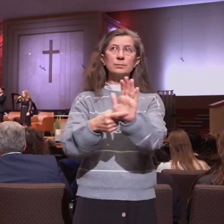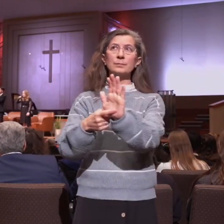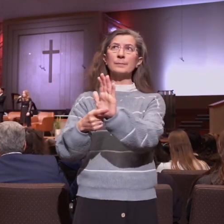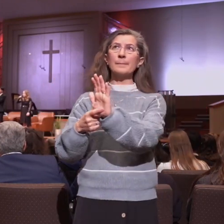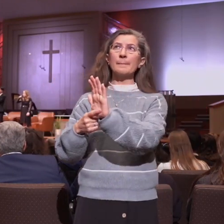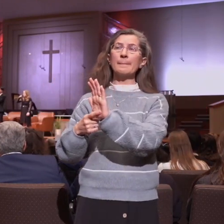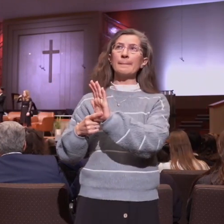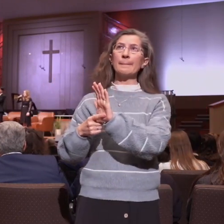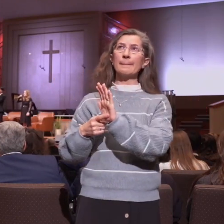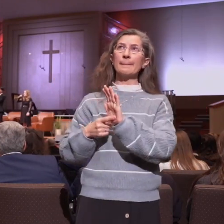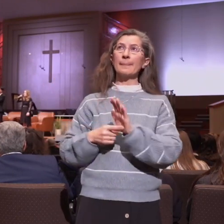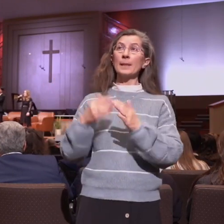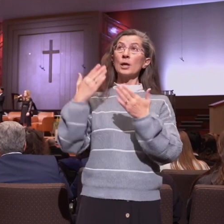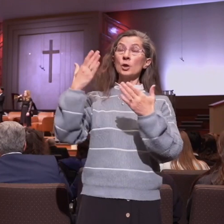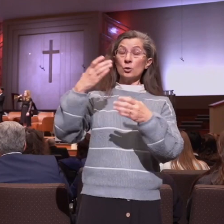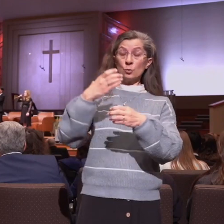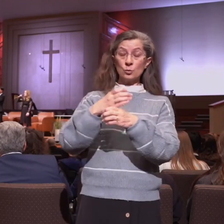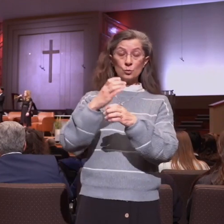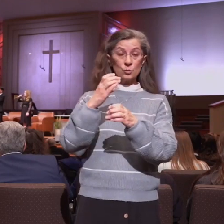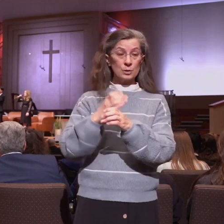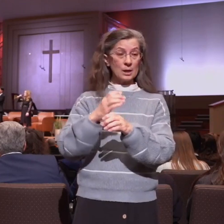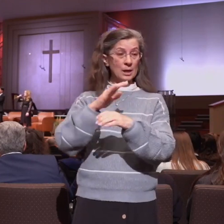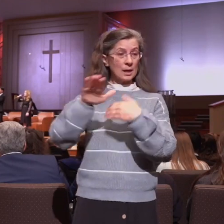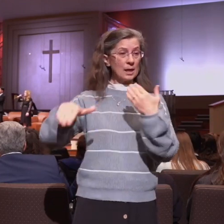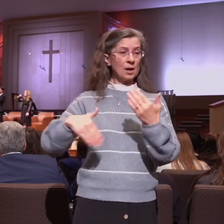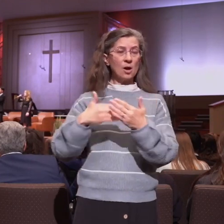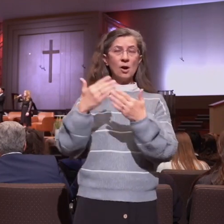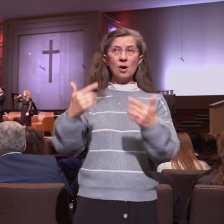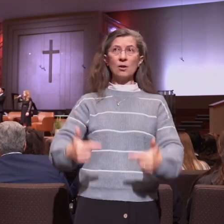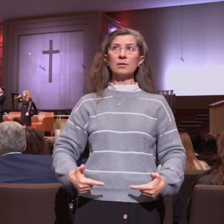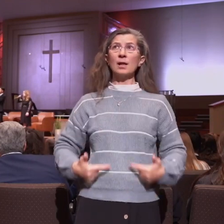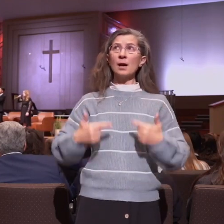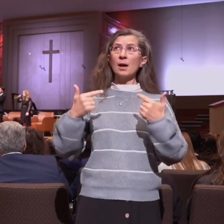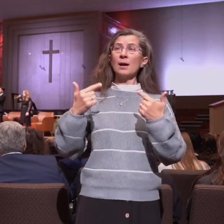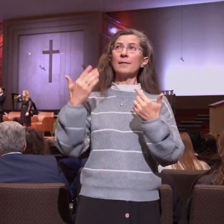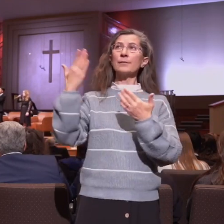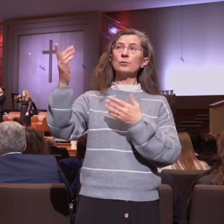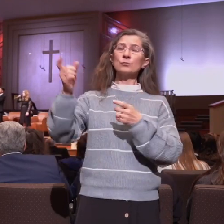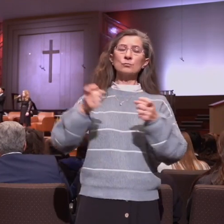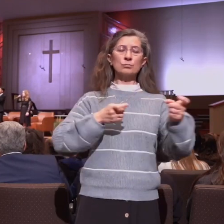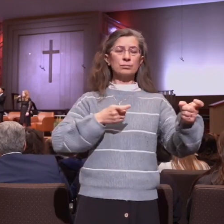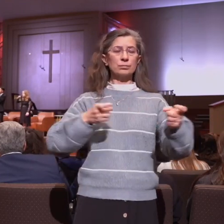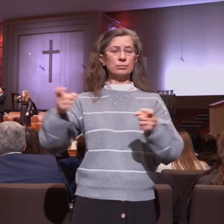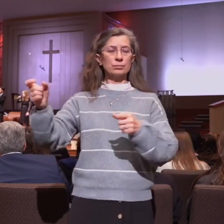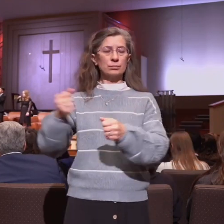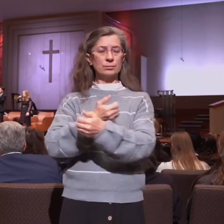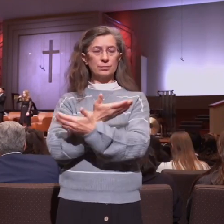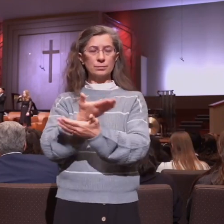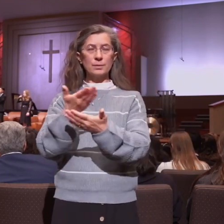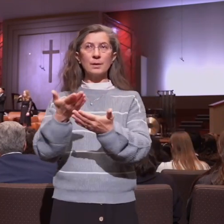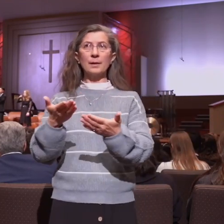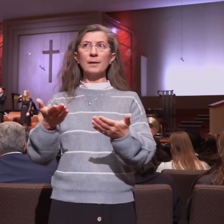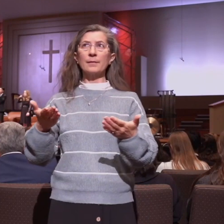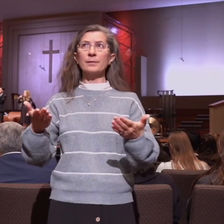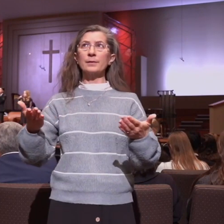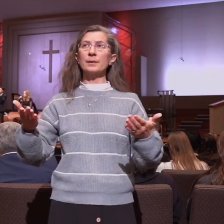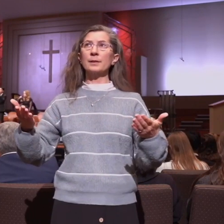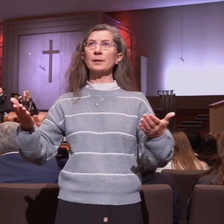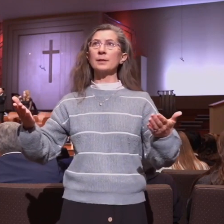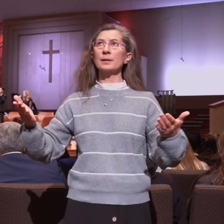each breath in everything you have control. But who you are is more than